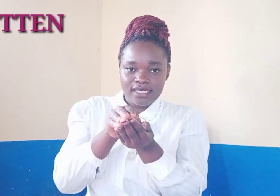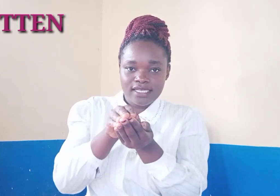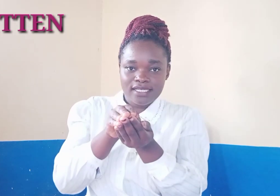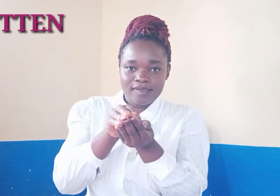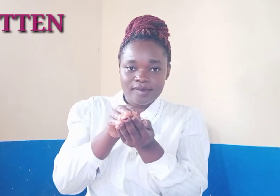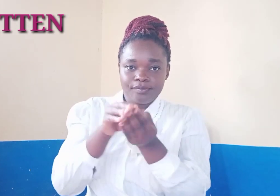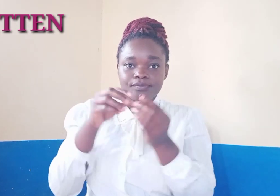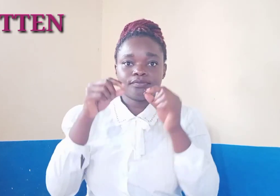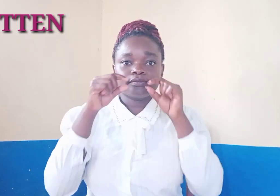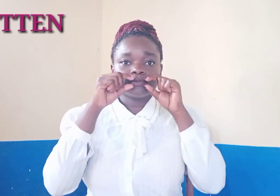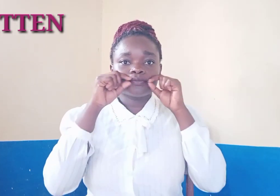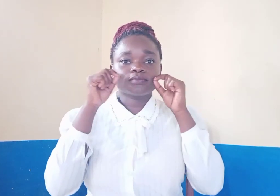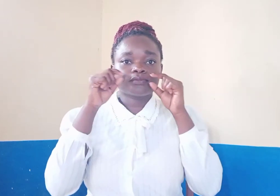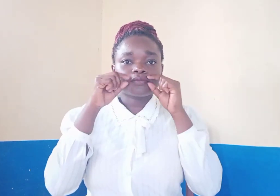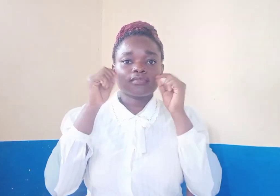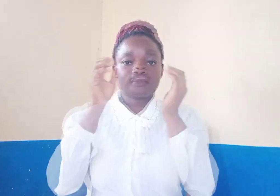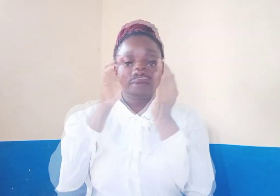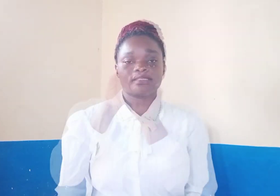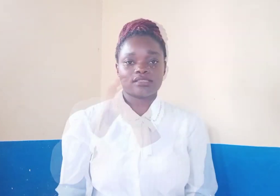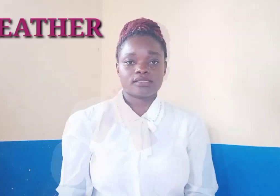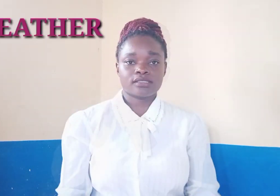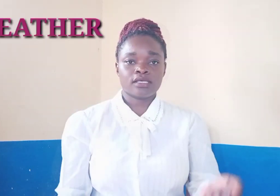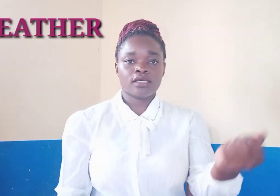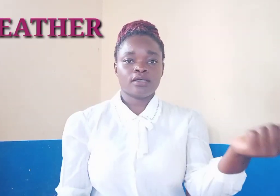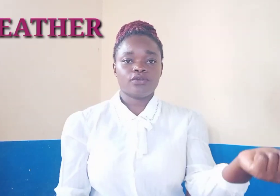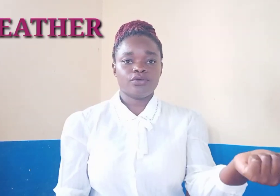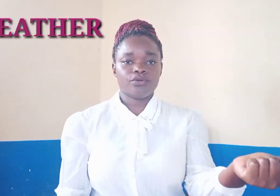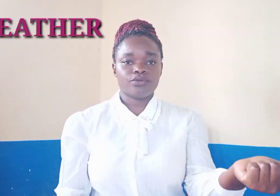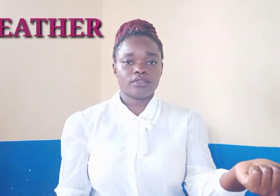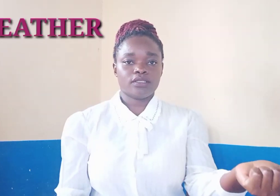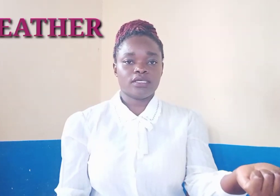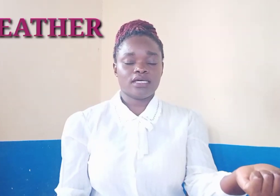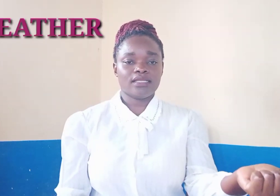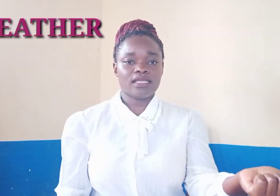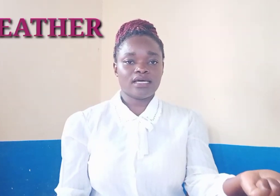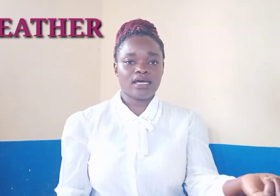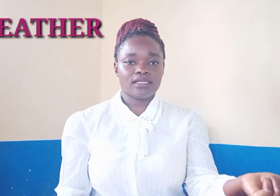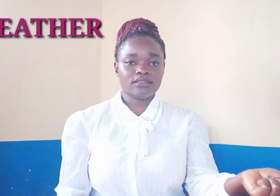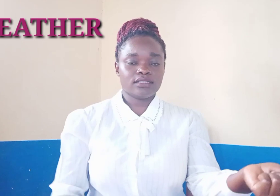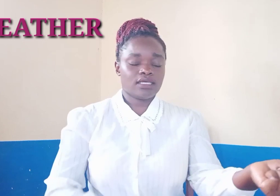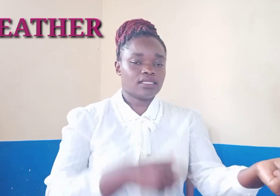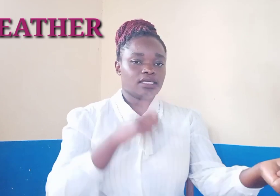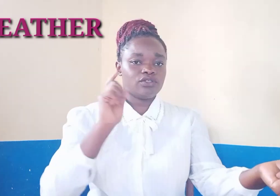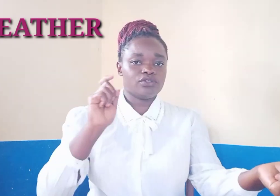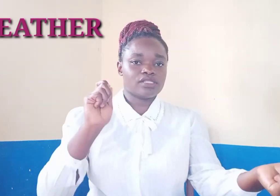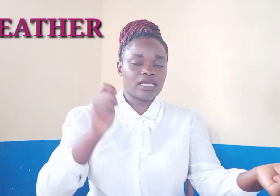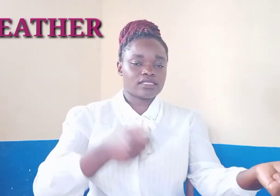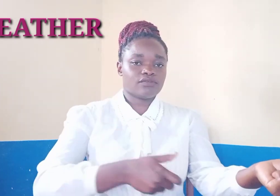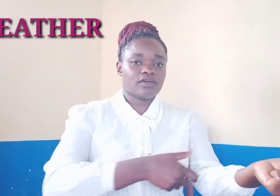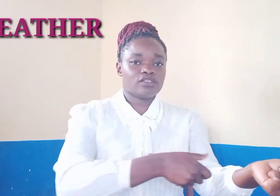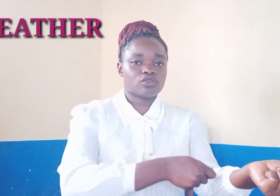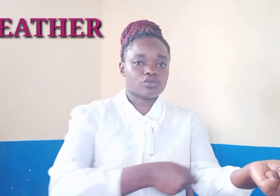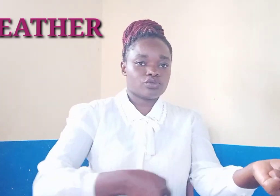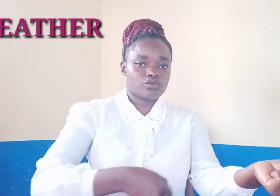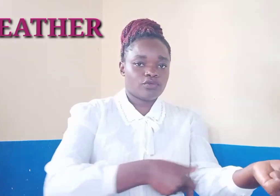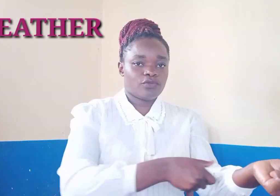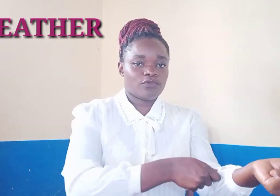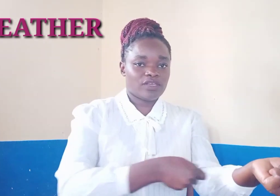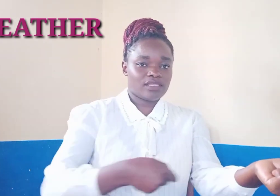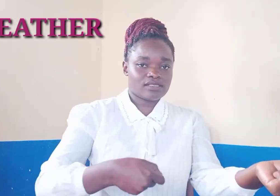feathers the other hand and then you use the active hand to feathers